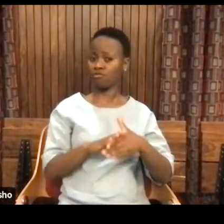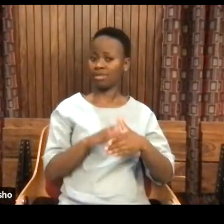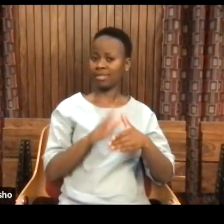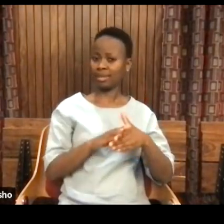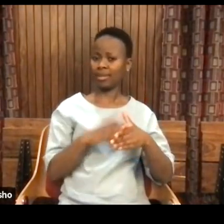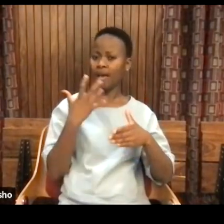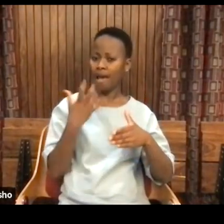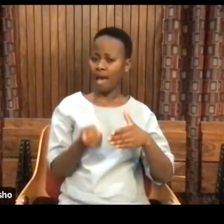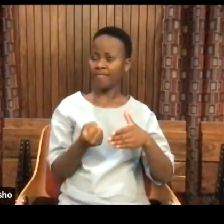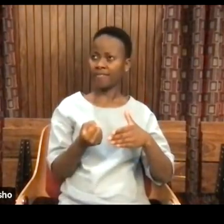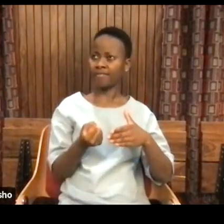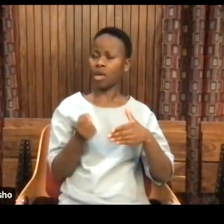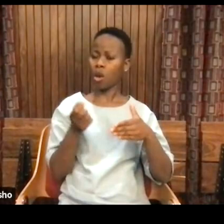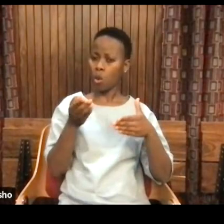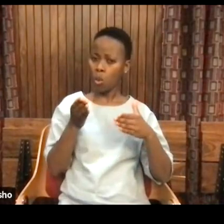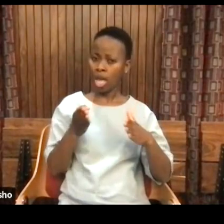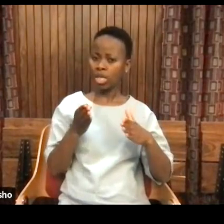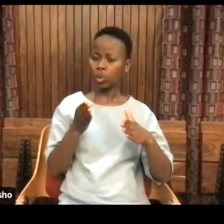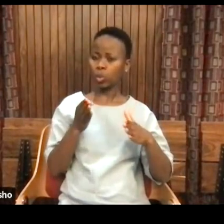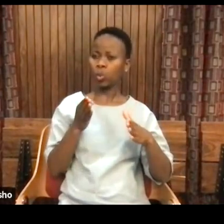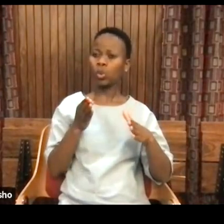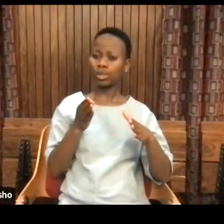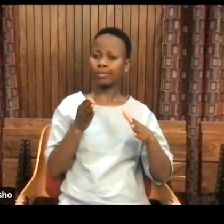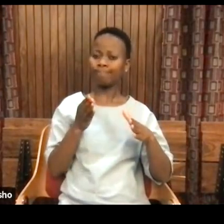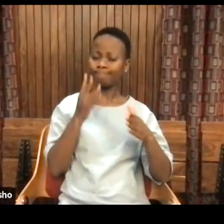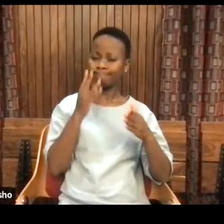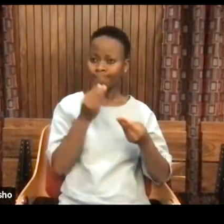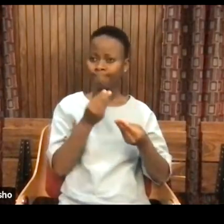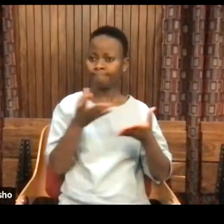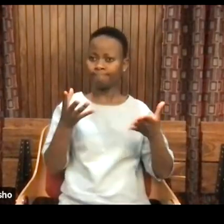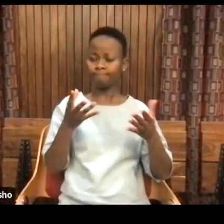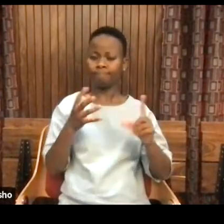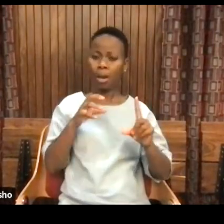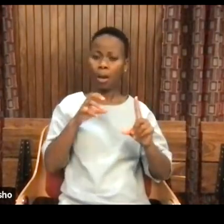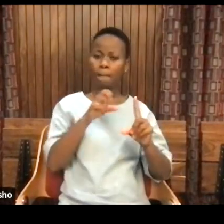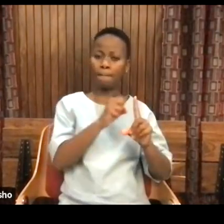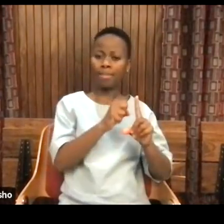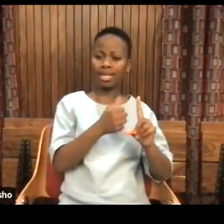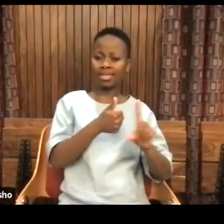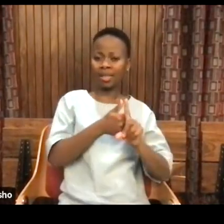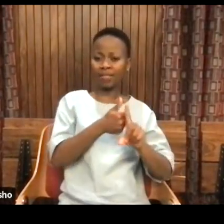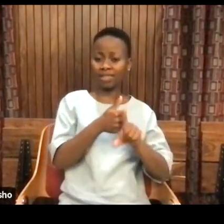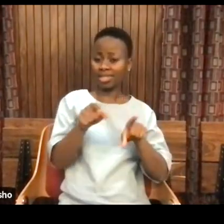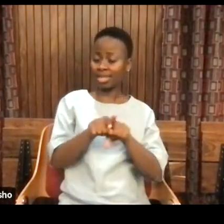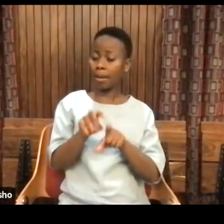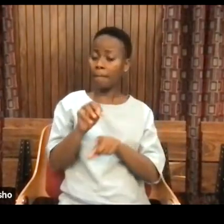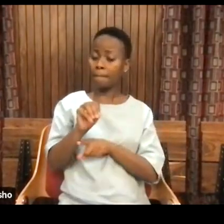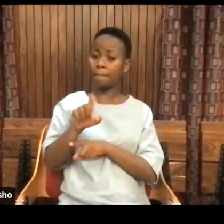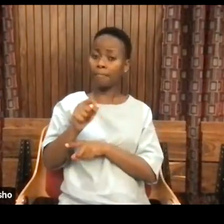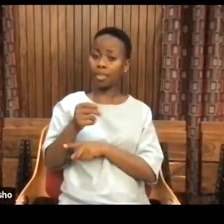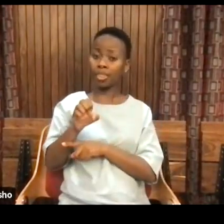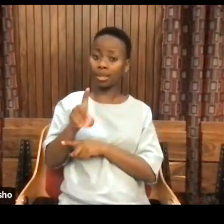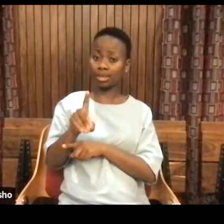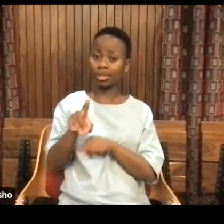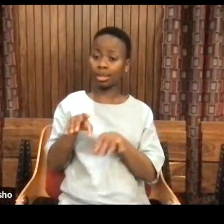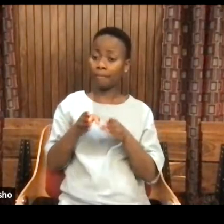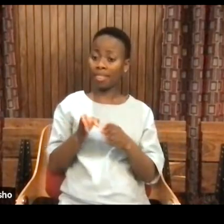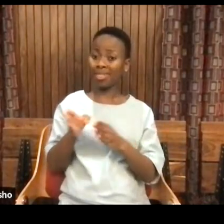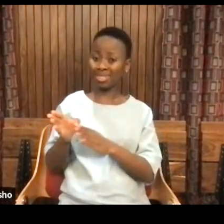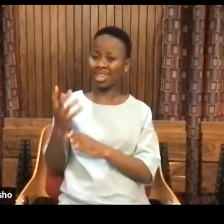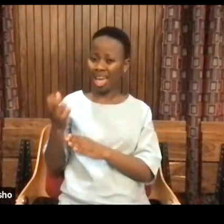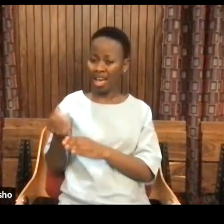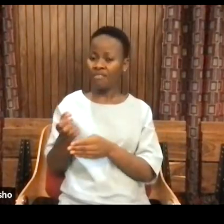a way of devouring itself. Method has a way of devouring itself. In fact, you could embed your Fanon,